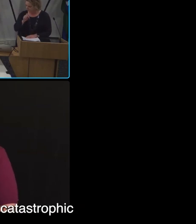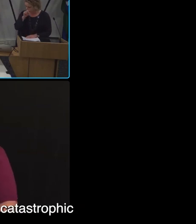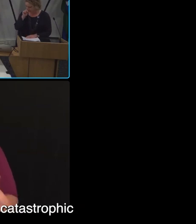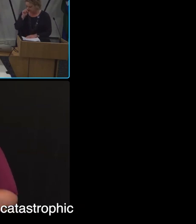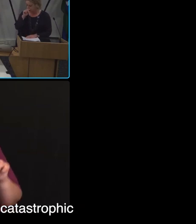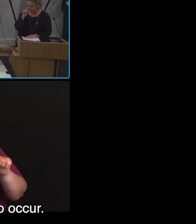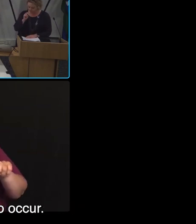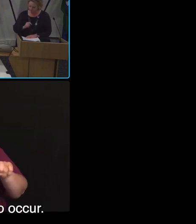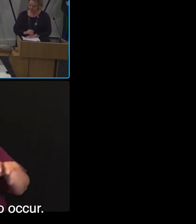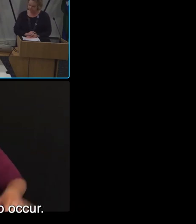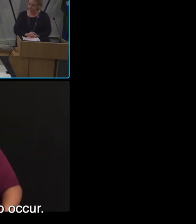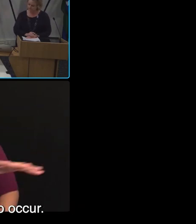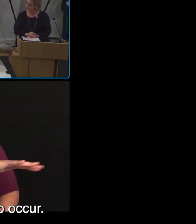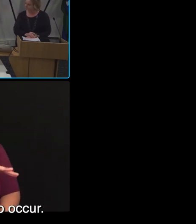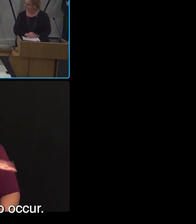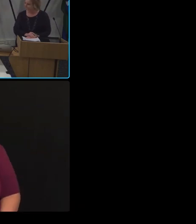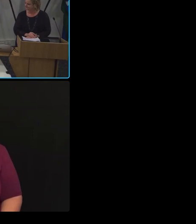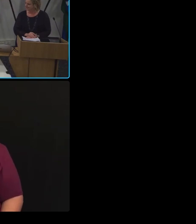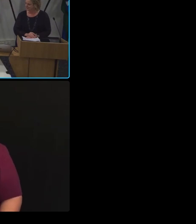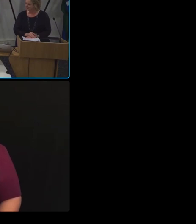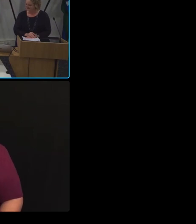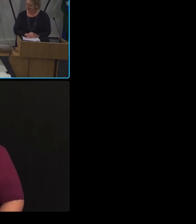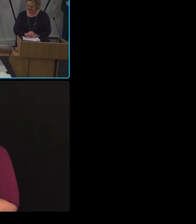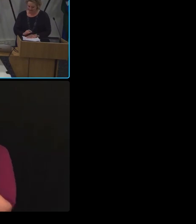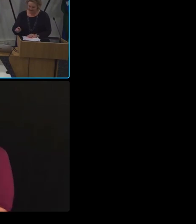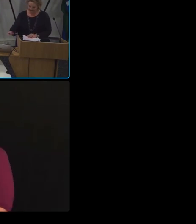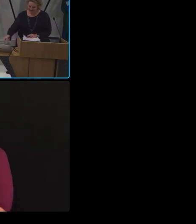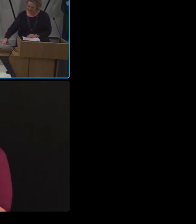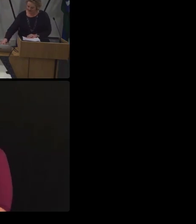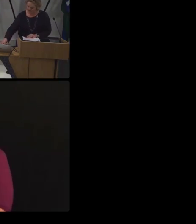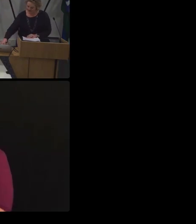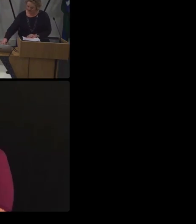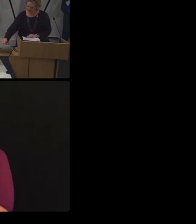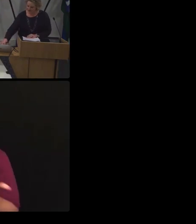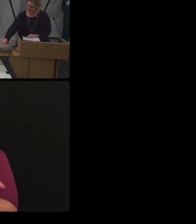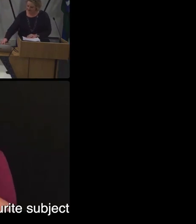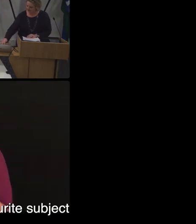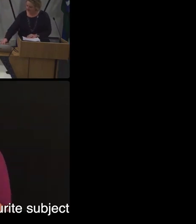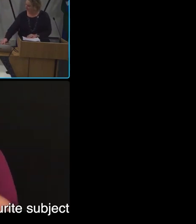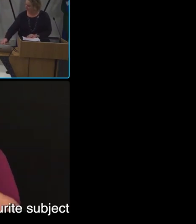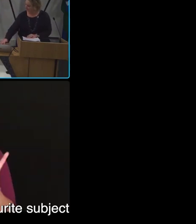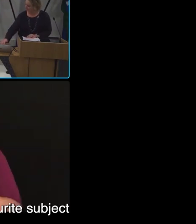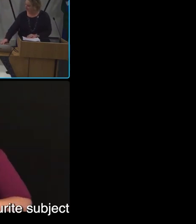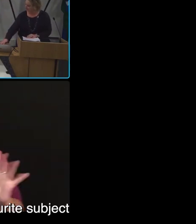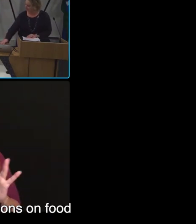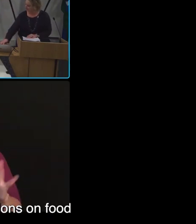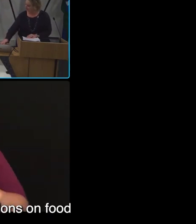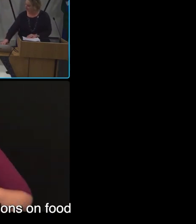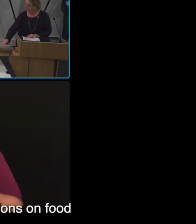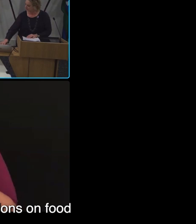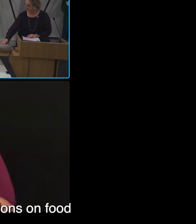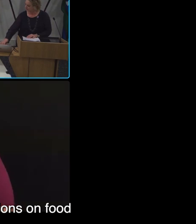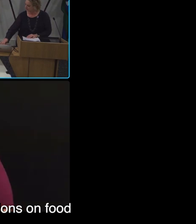harm is catastrophic and we don't want that to occur. Thank you. Josh, because it is your favourite subject,